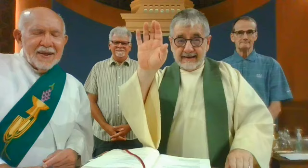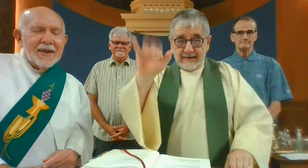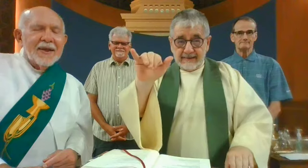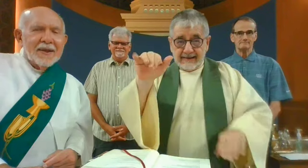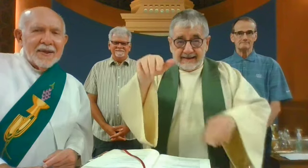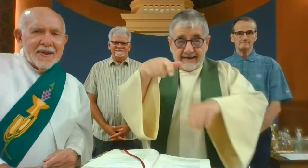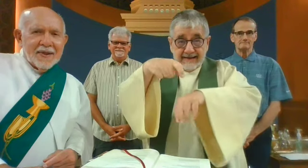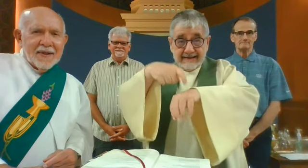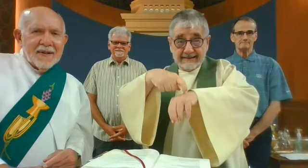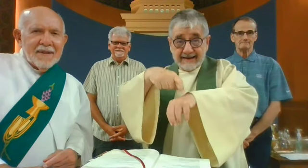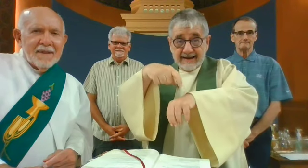Ordinary Time.